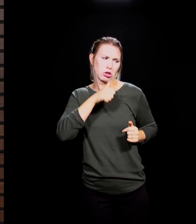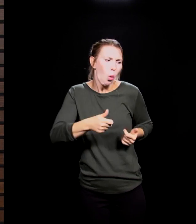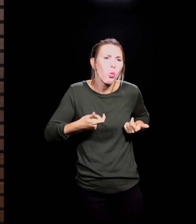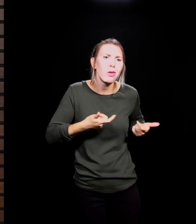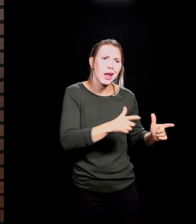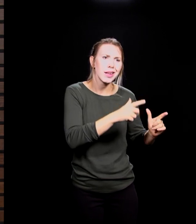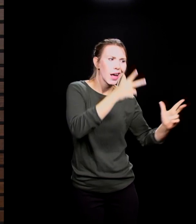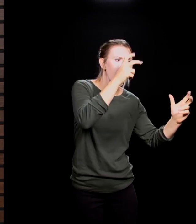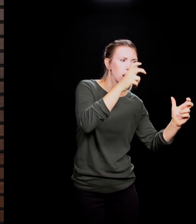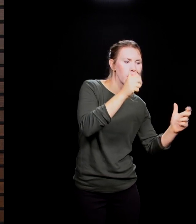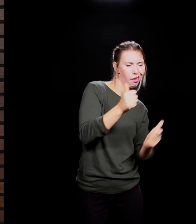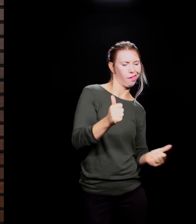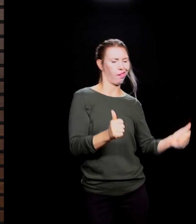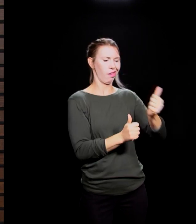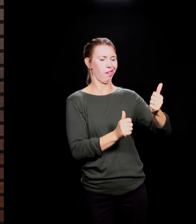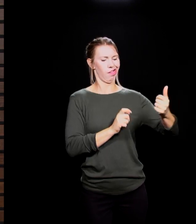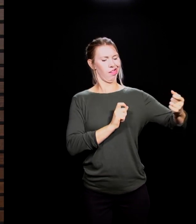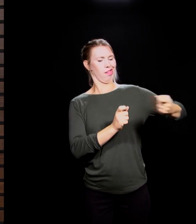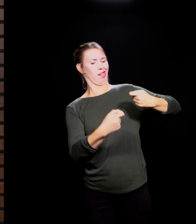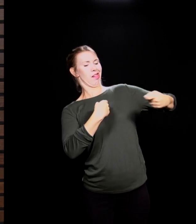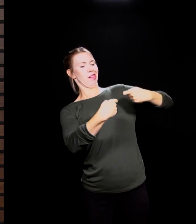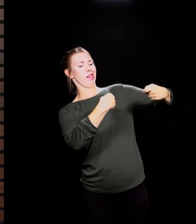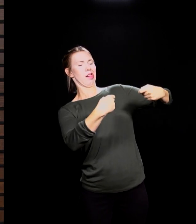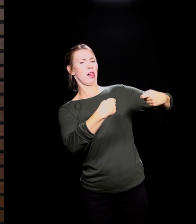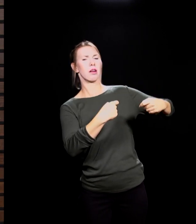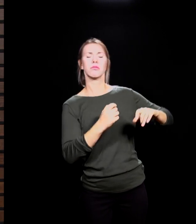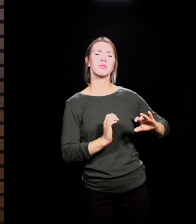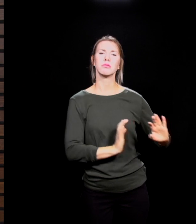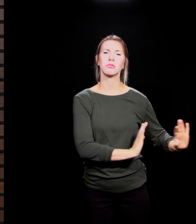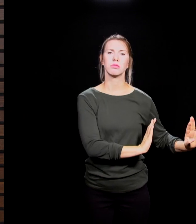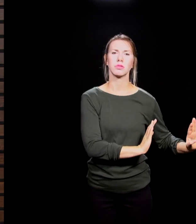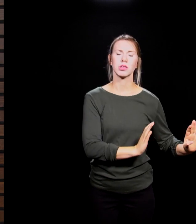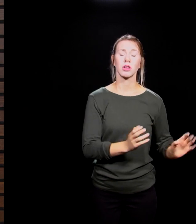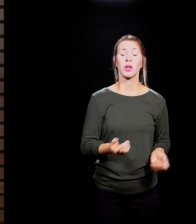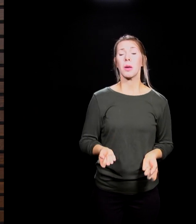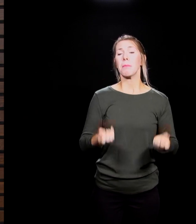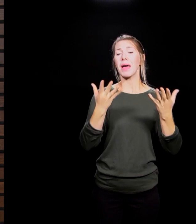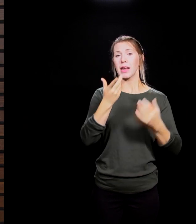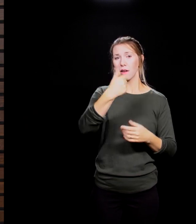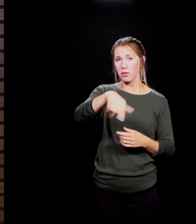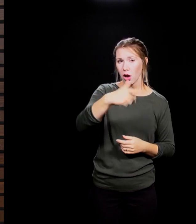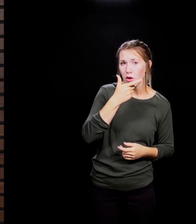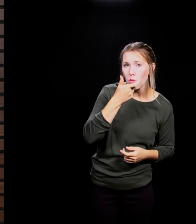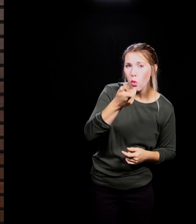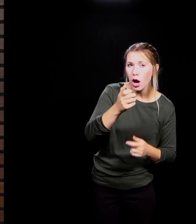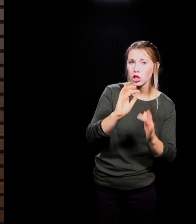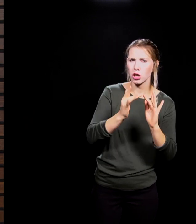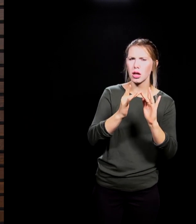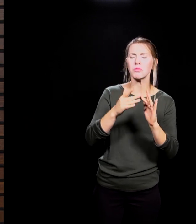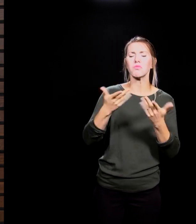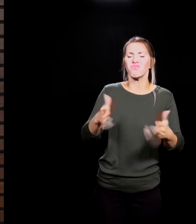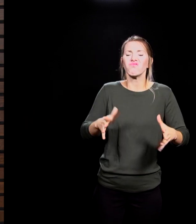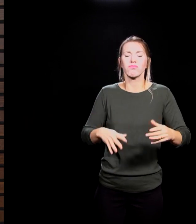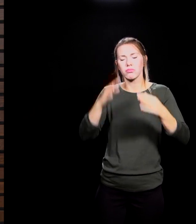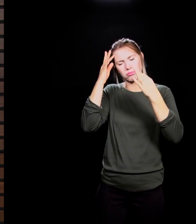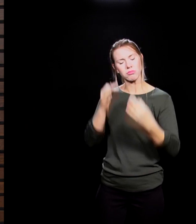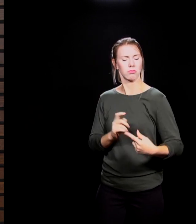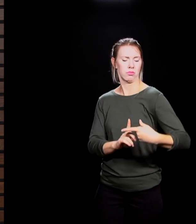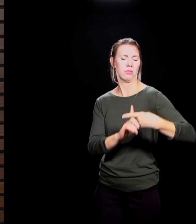And so while many of us that are listening, that are watching online, have made the decision to trust Jesus, I believe this is true this week just like I believe it was true last